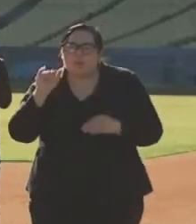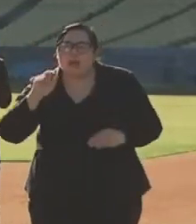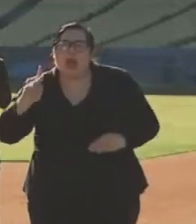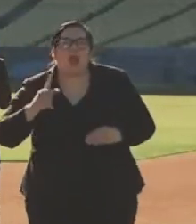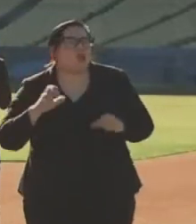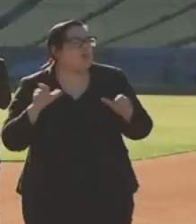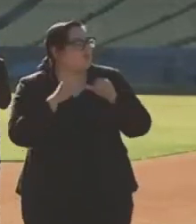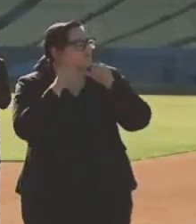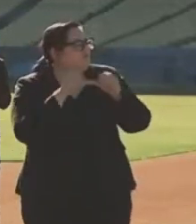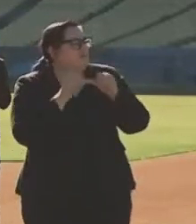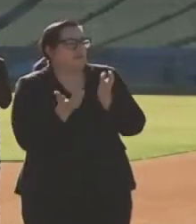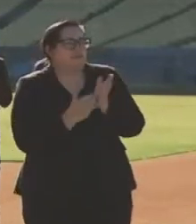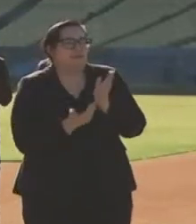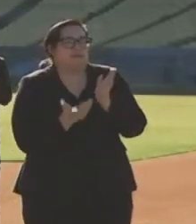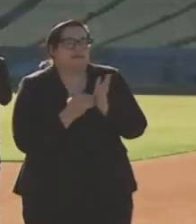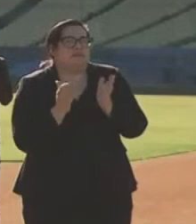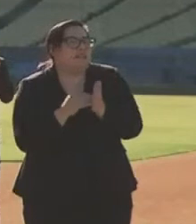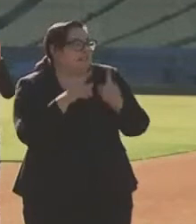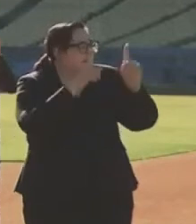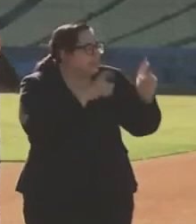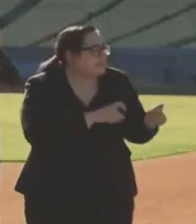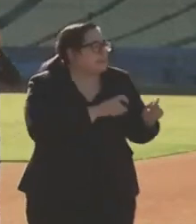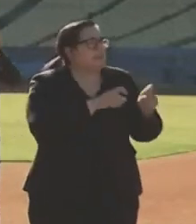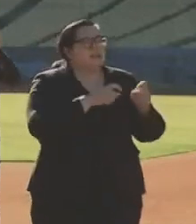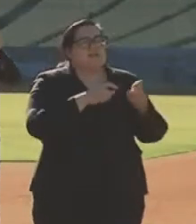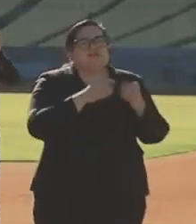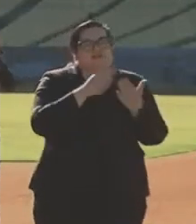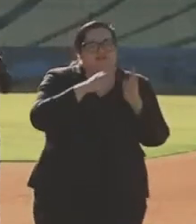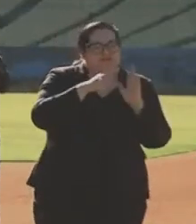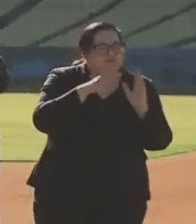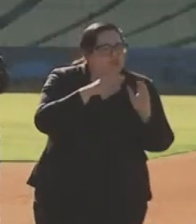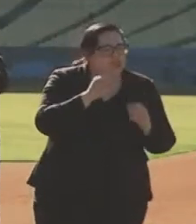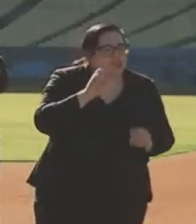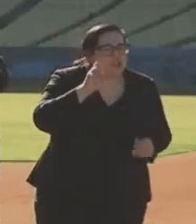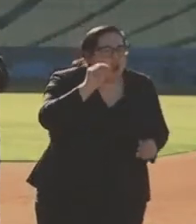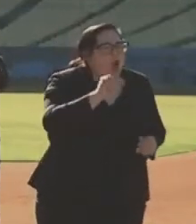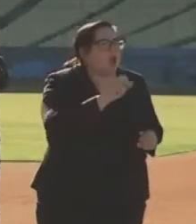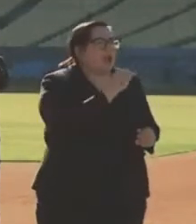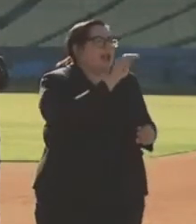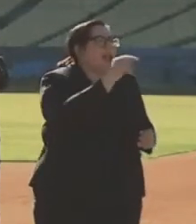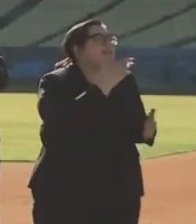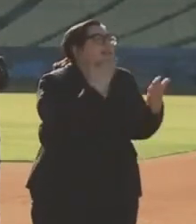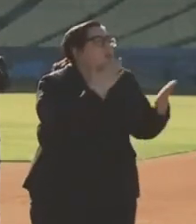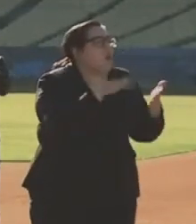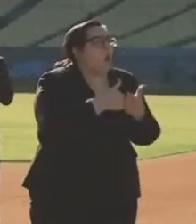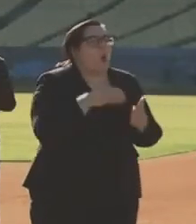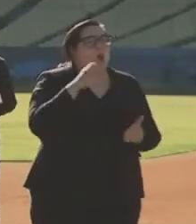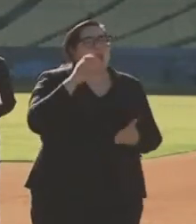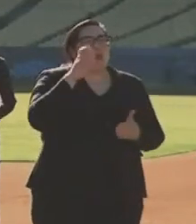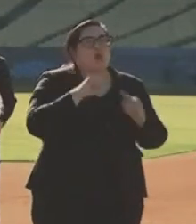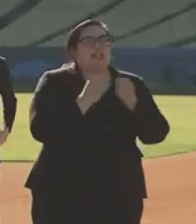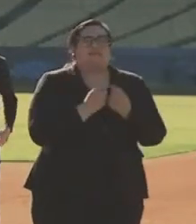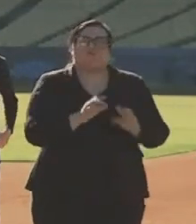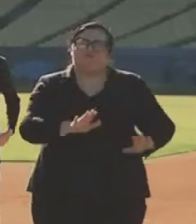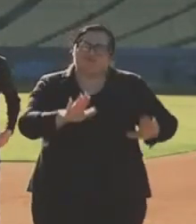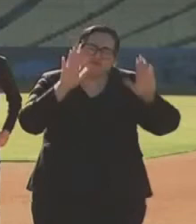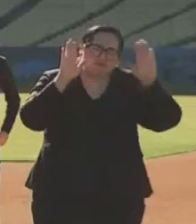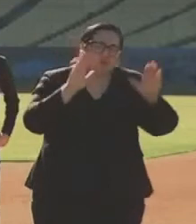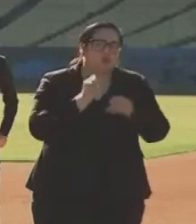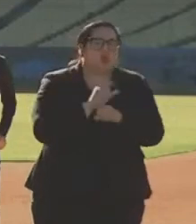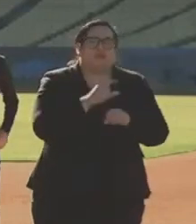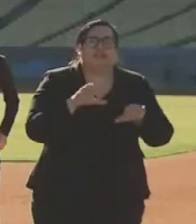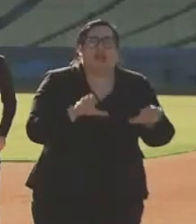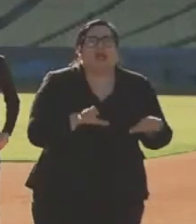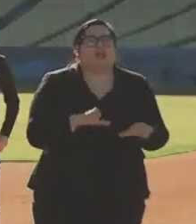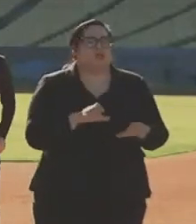consistently in terms of the testing regime. And Sean, and thank you guys, the whole core team, for the incredible work that you have done in